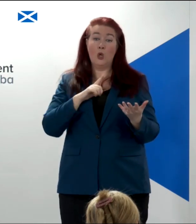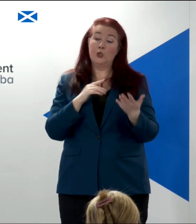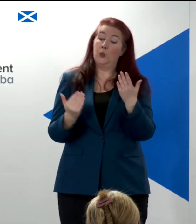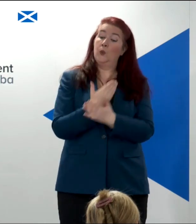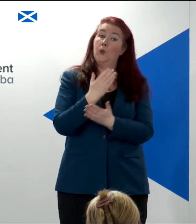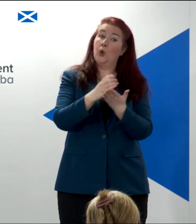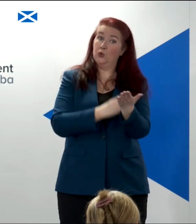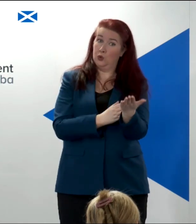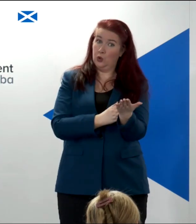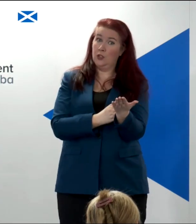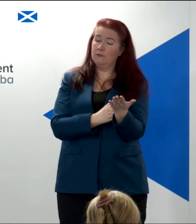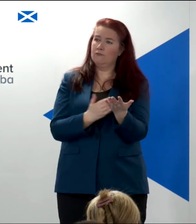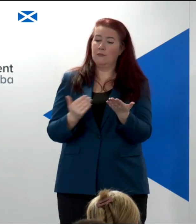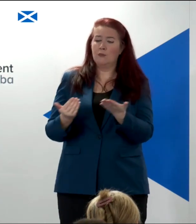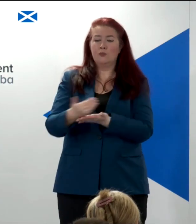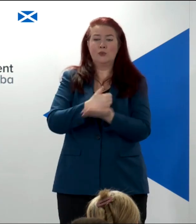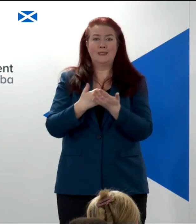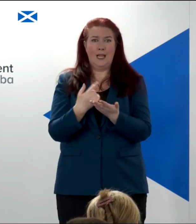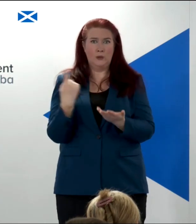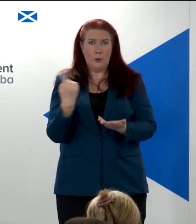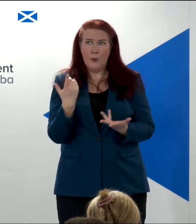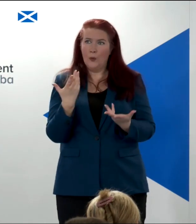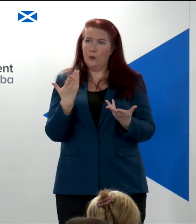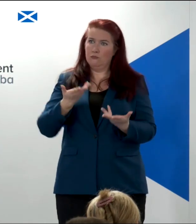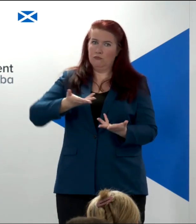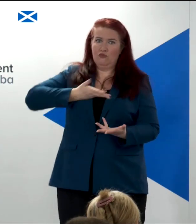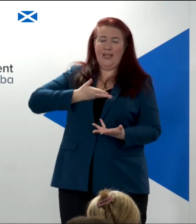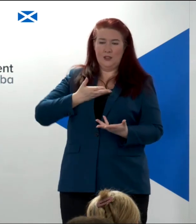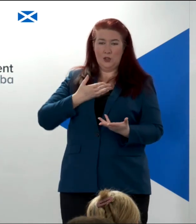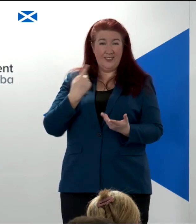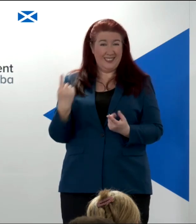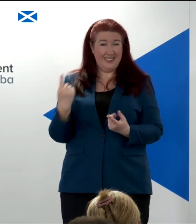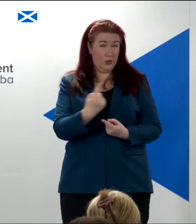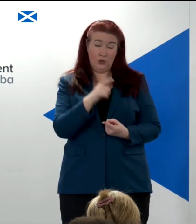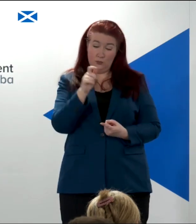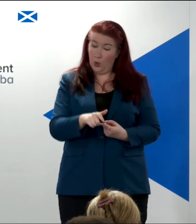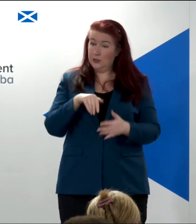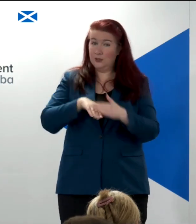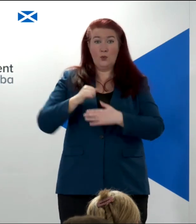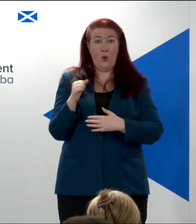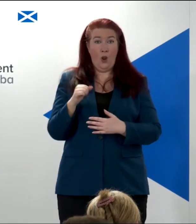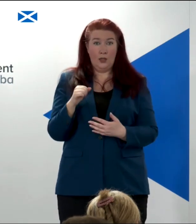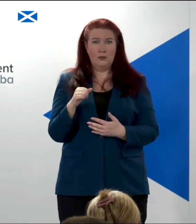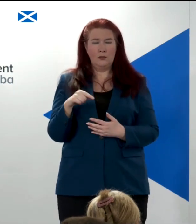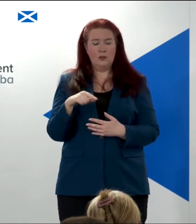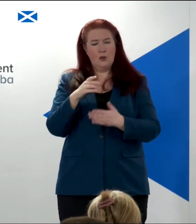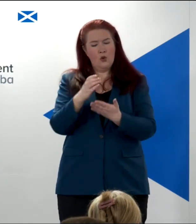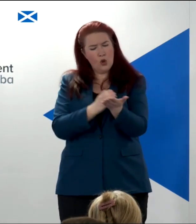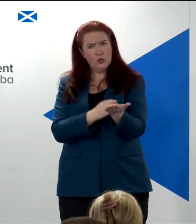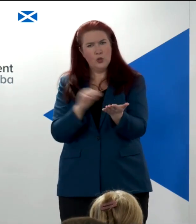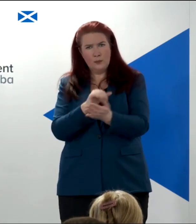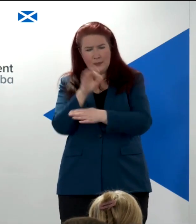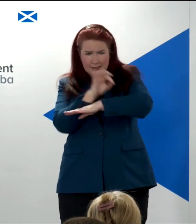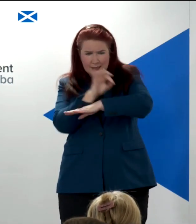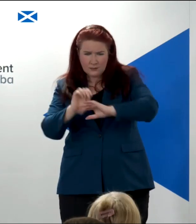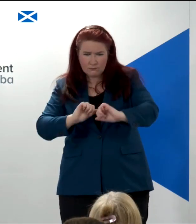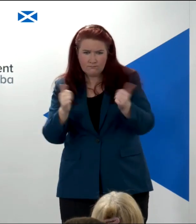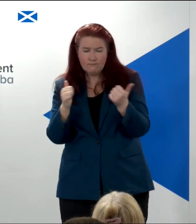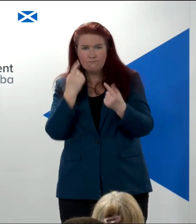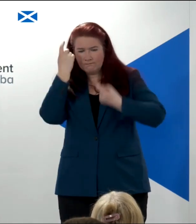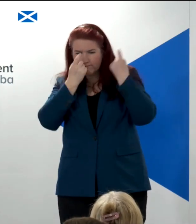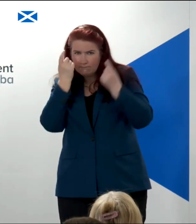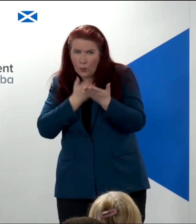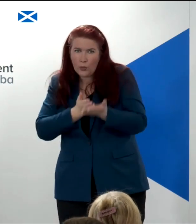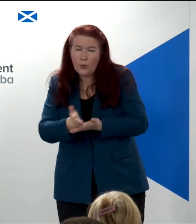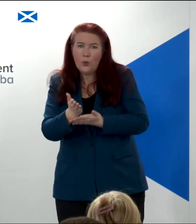constitution will protect and enhance the rights of every person in Scotland. It should be designed, it should be considered and